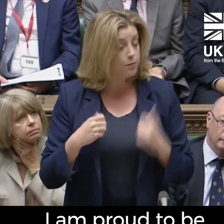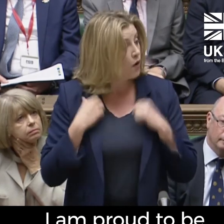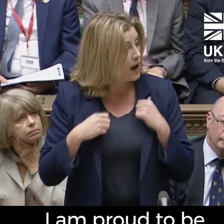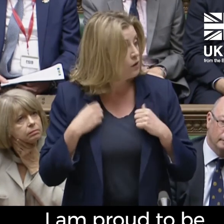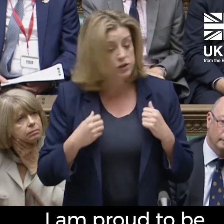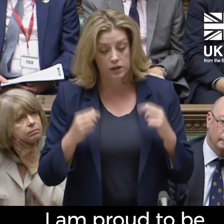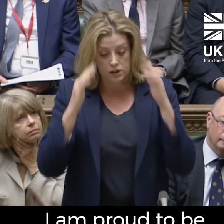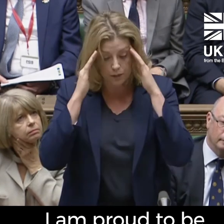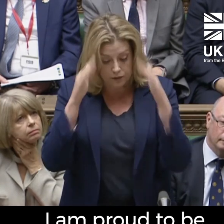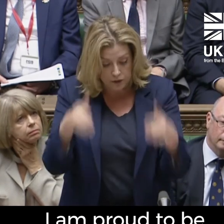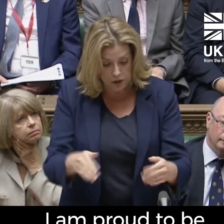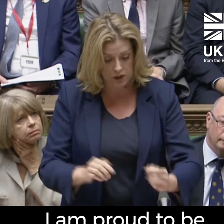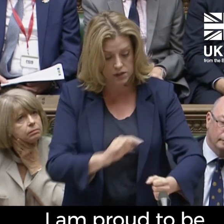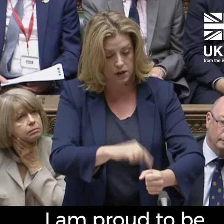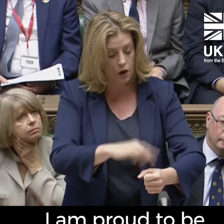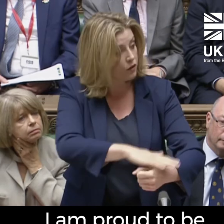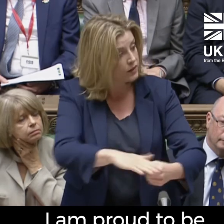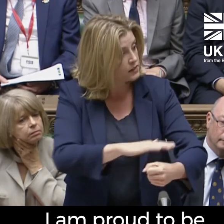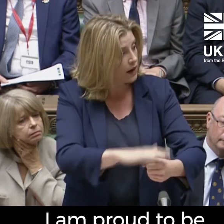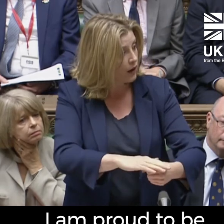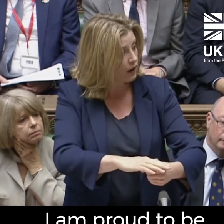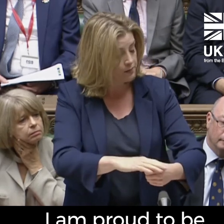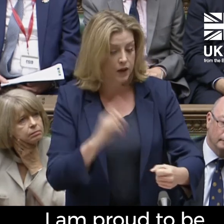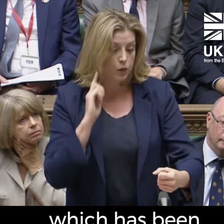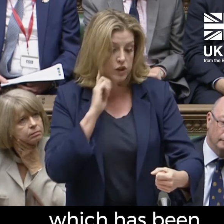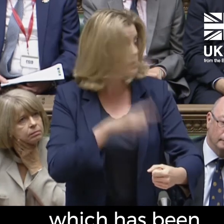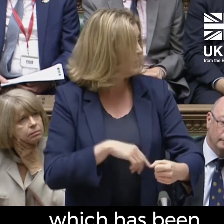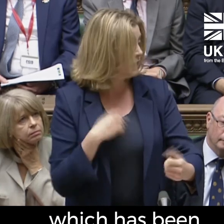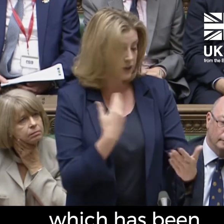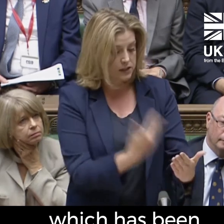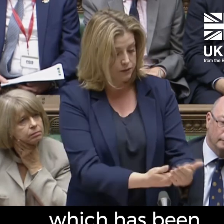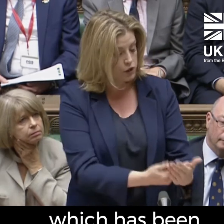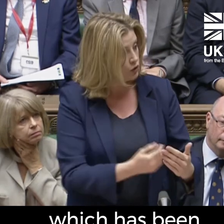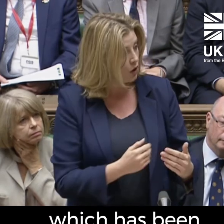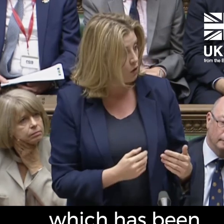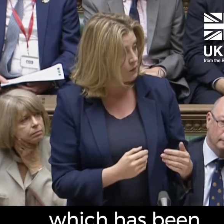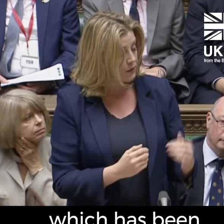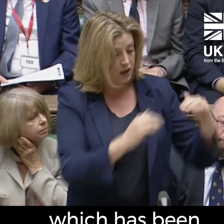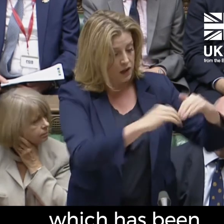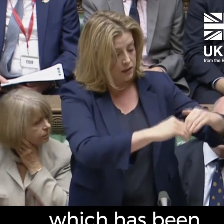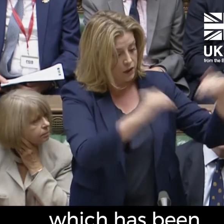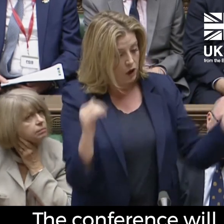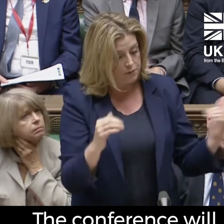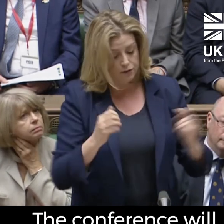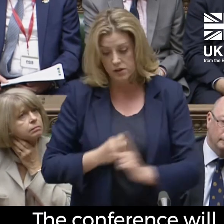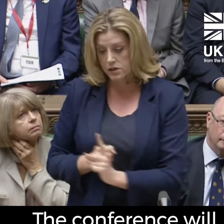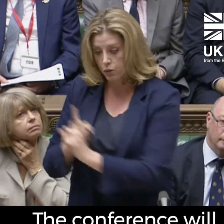proud to be focused on this area which has been neglected for too long. The conference will